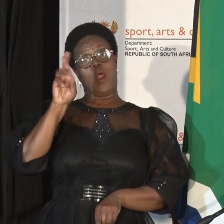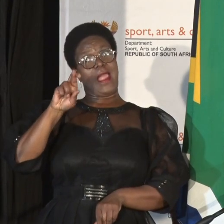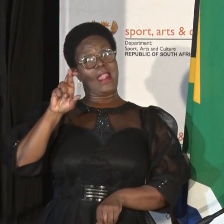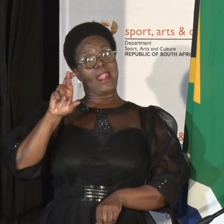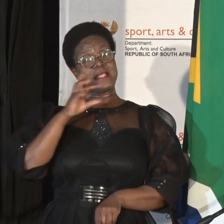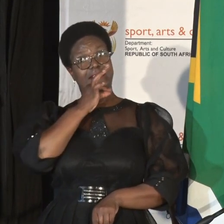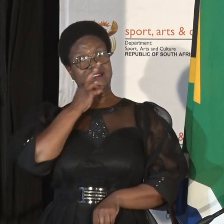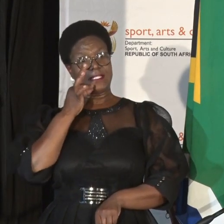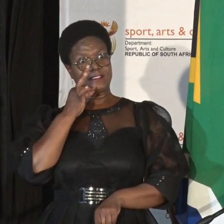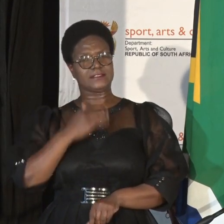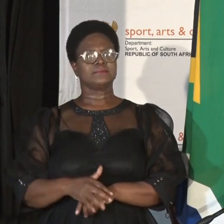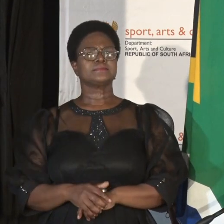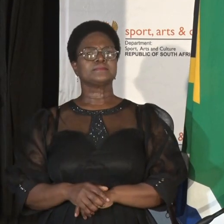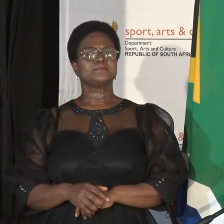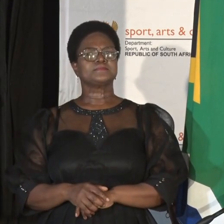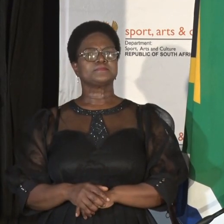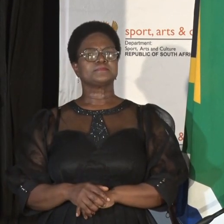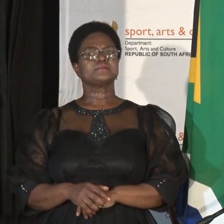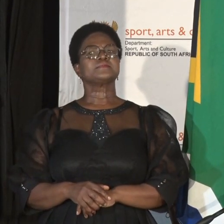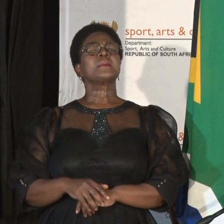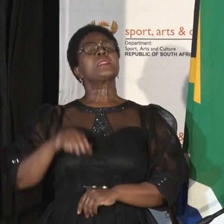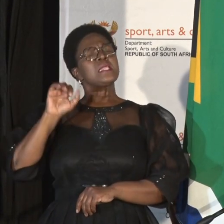we might think it was difficult to wage a struggle